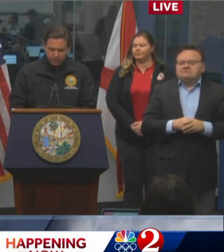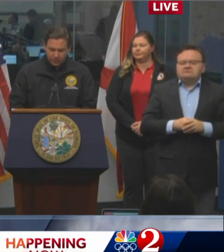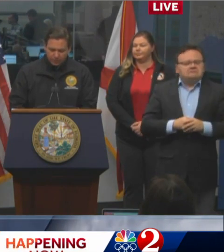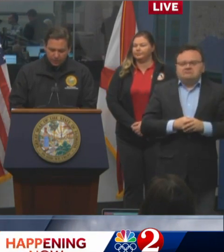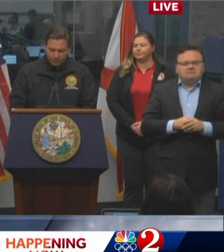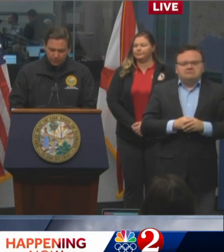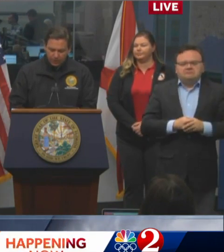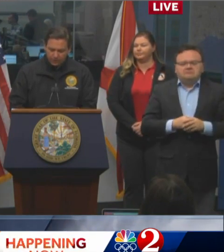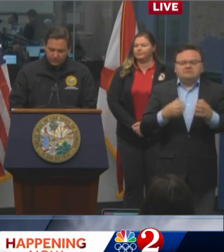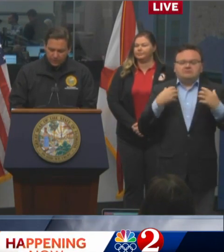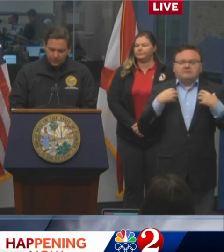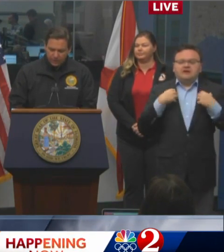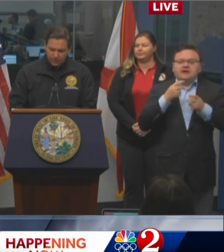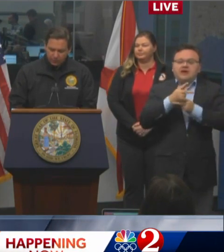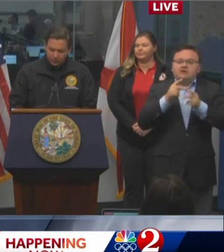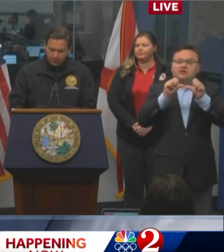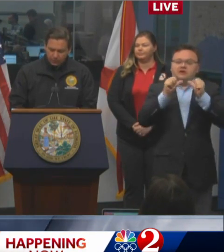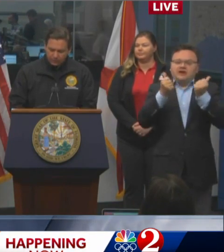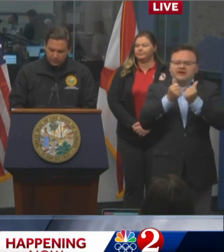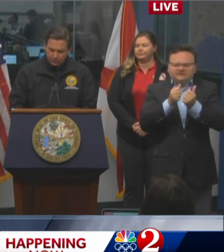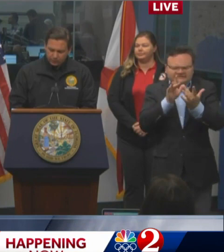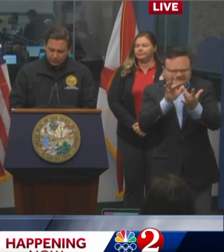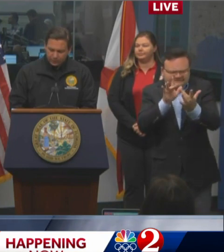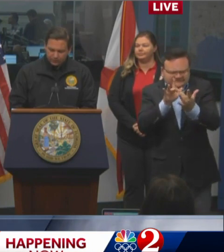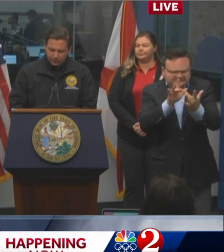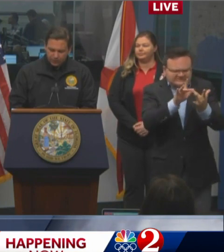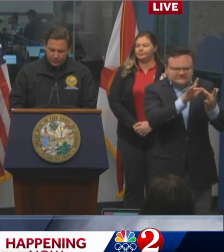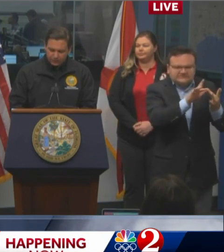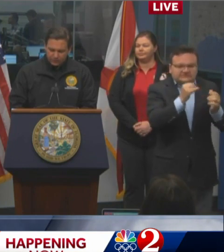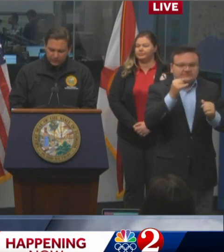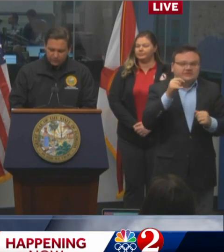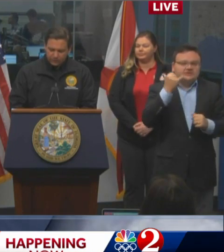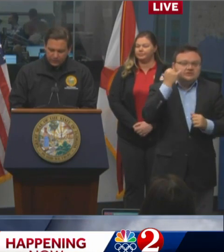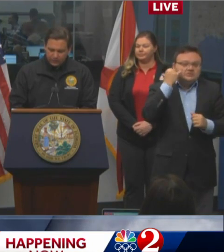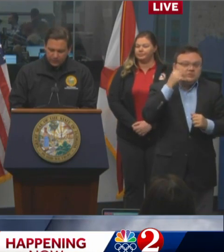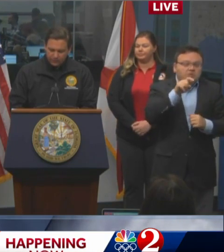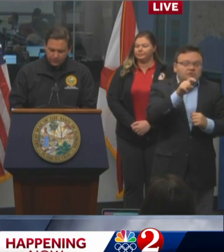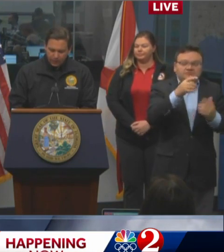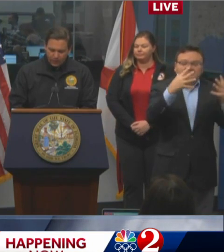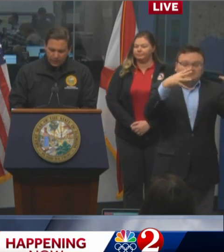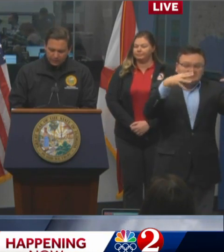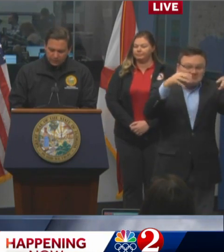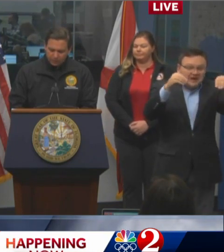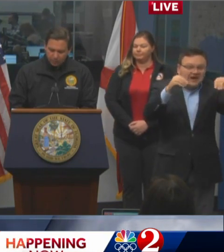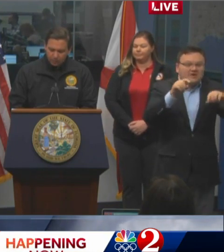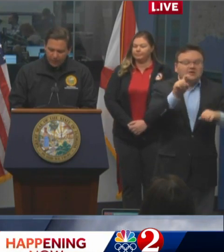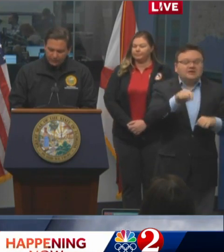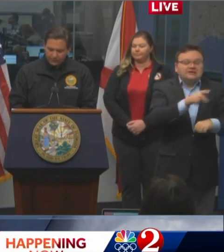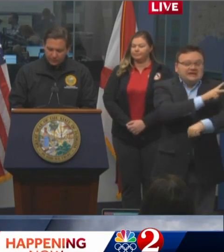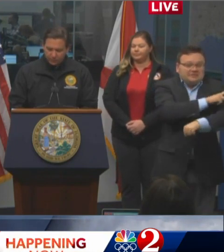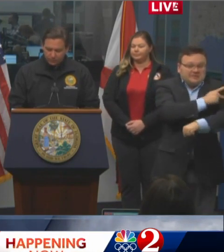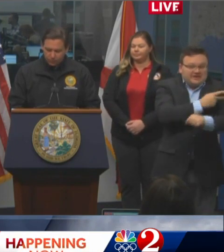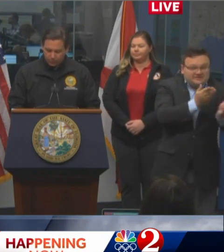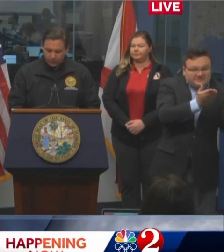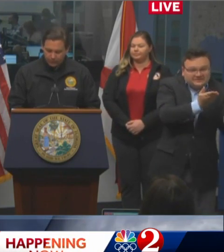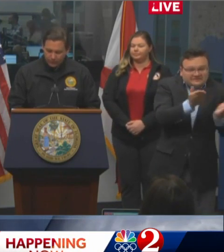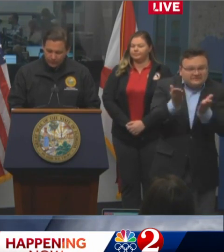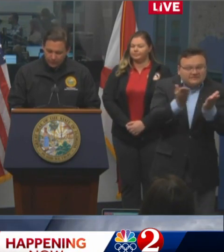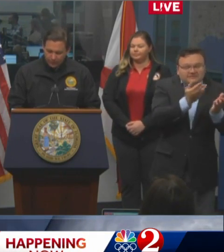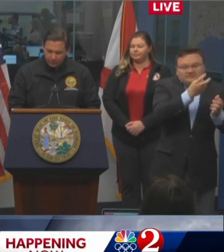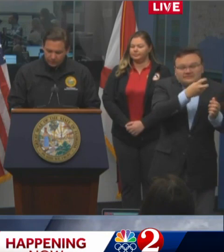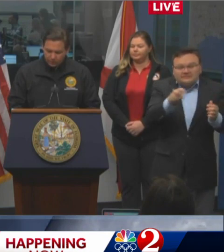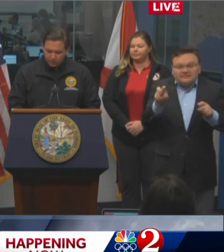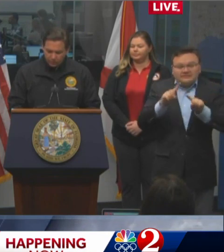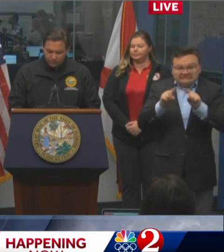coordination with health care providers and will assist with the transfer of patients if needed. As the storm passes through Florida,